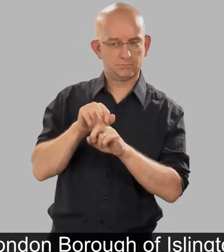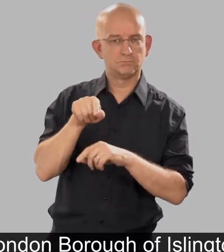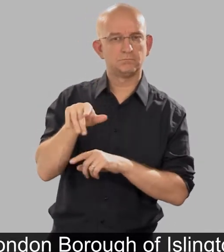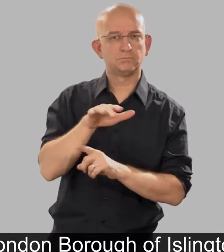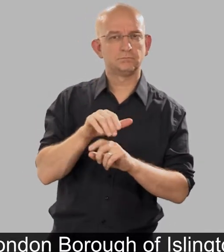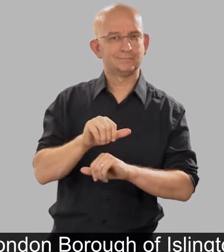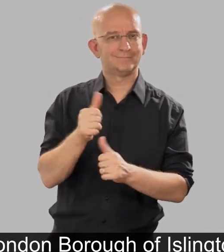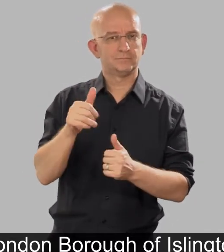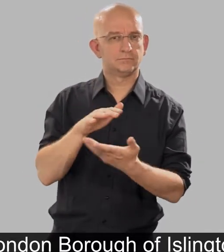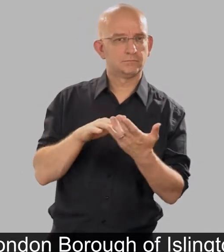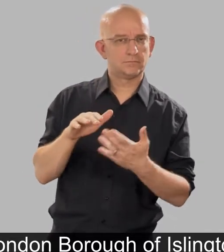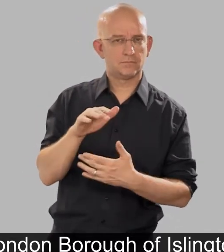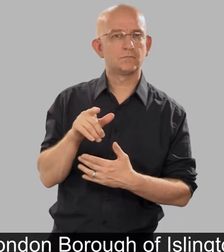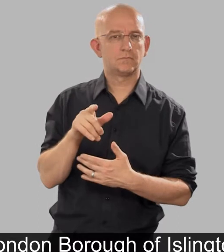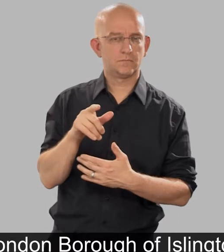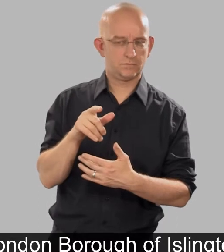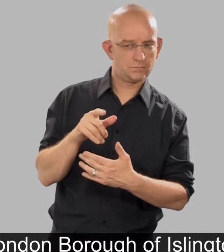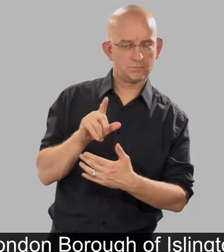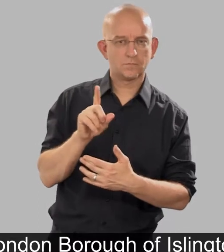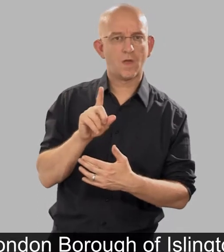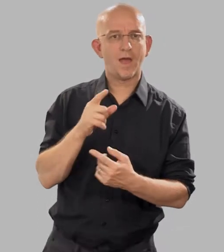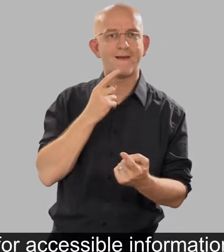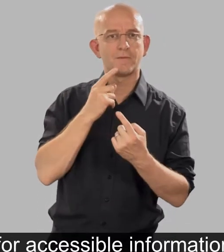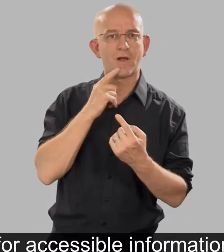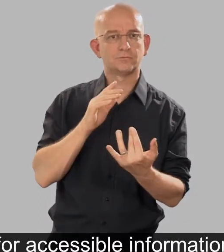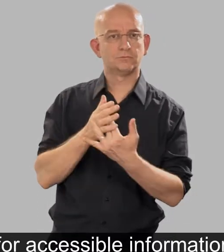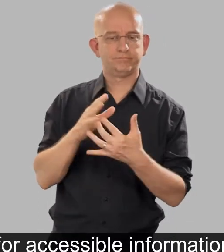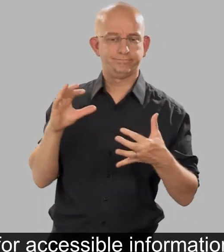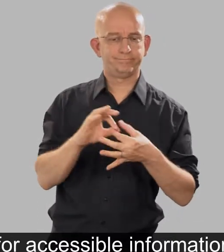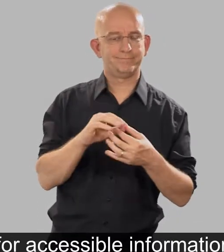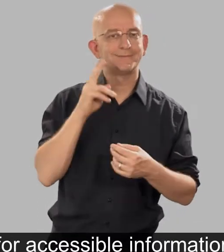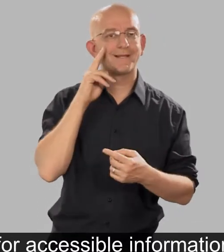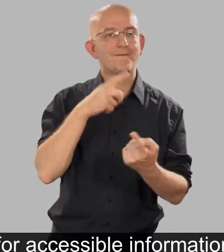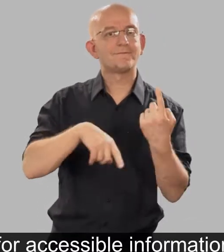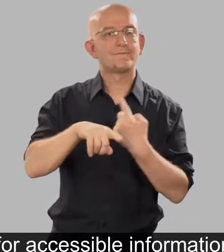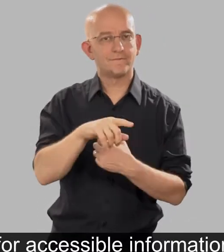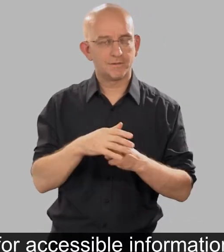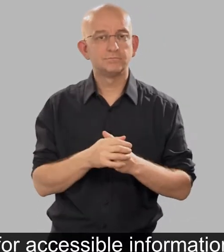best practice borough for accessible information for the deaf community.